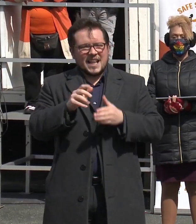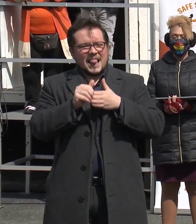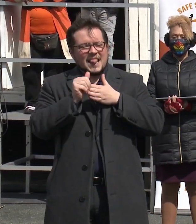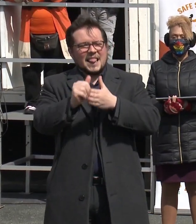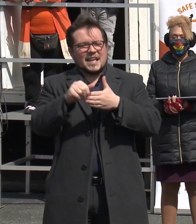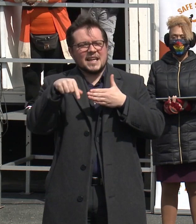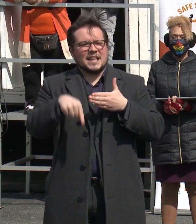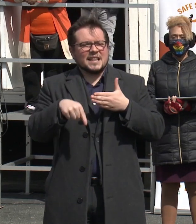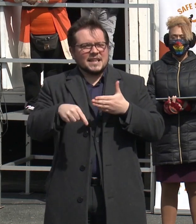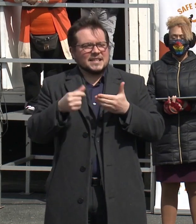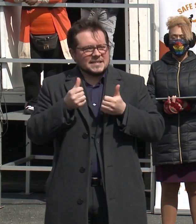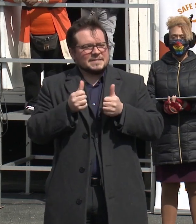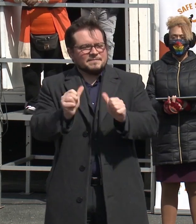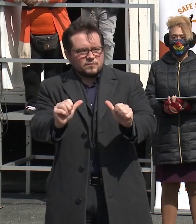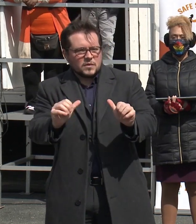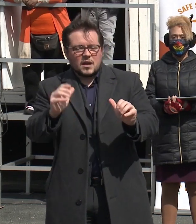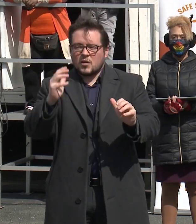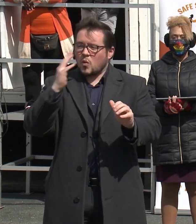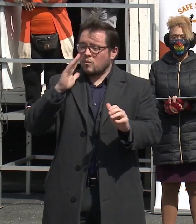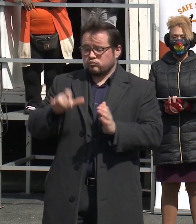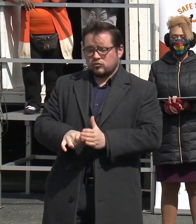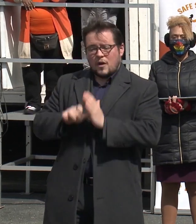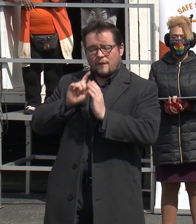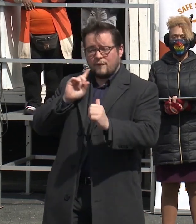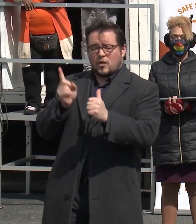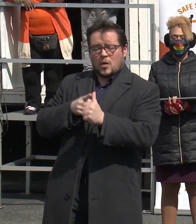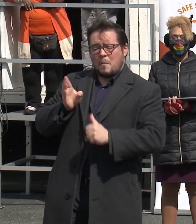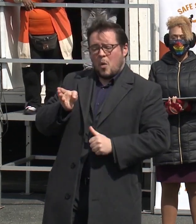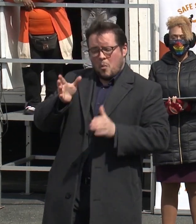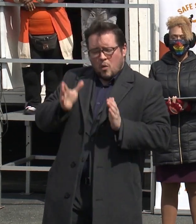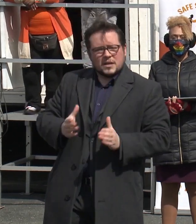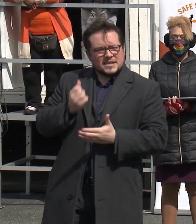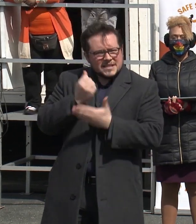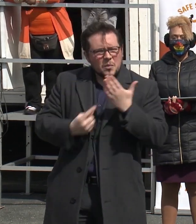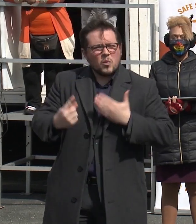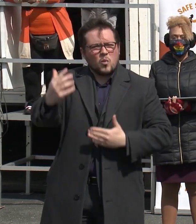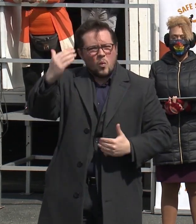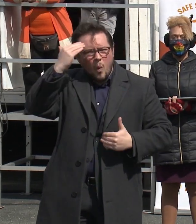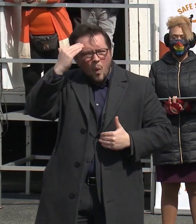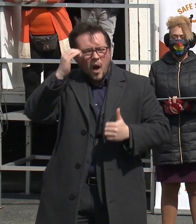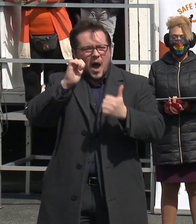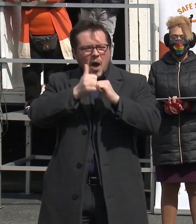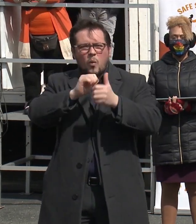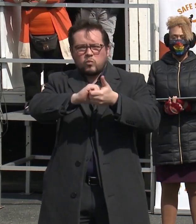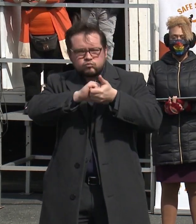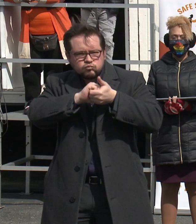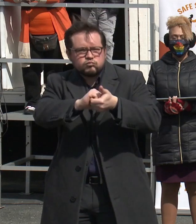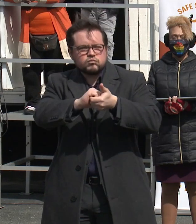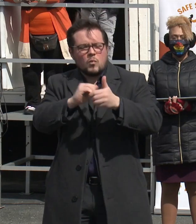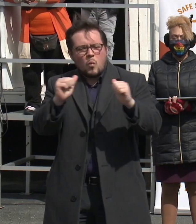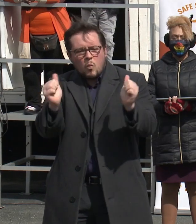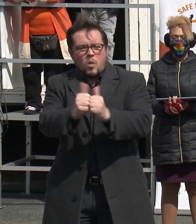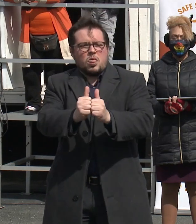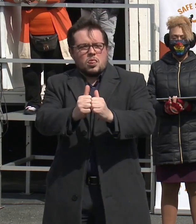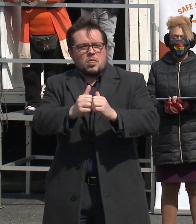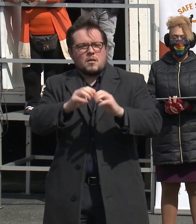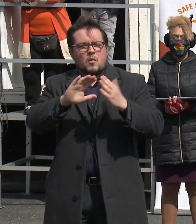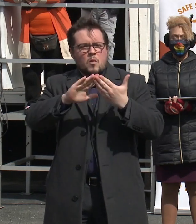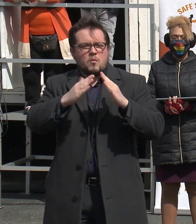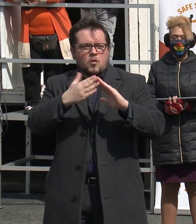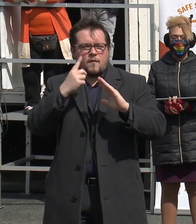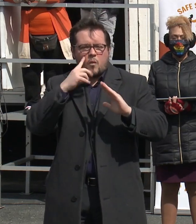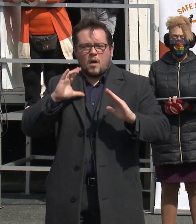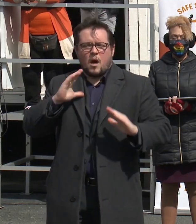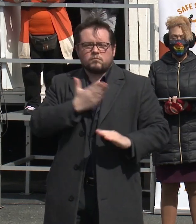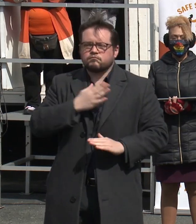is, first and foremost, as a Baltimorean and someone who knows the importance of working hand in hand with the community for the benefit